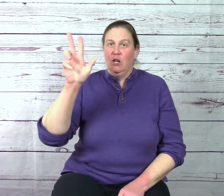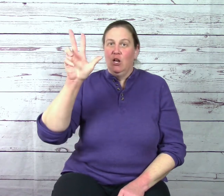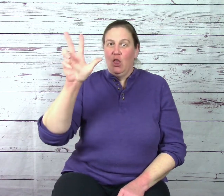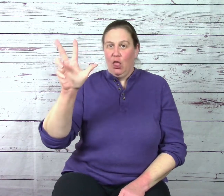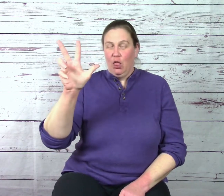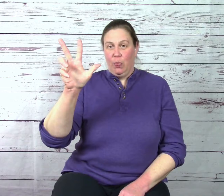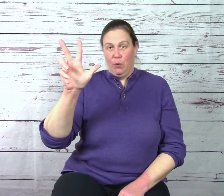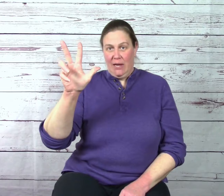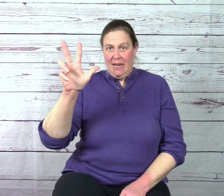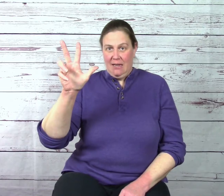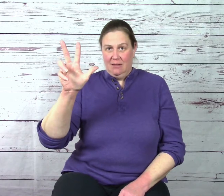Three.